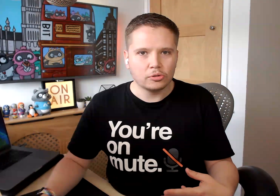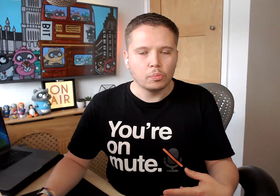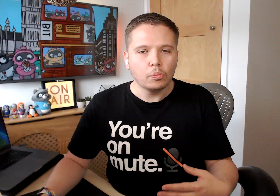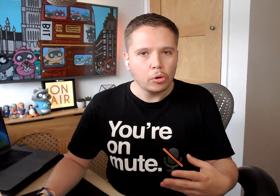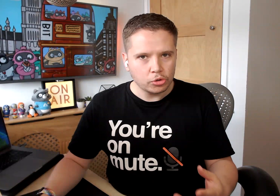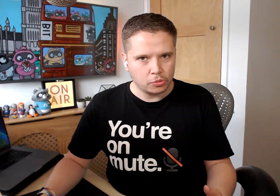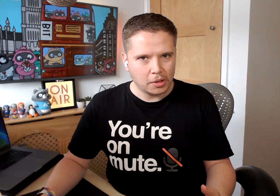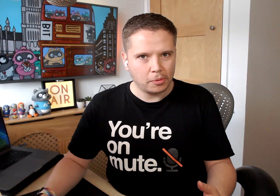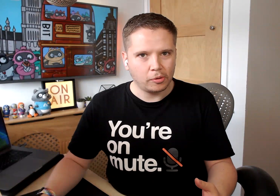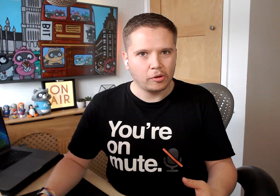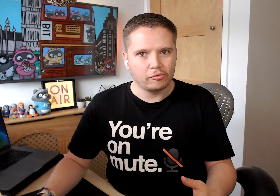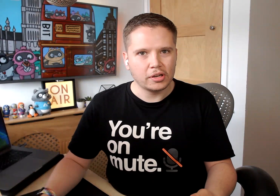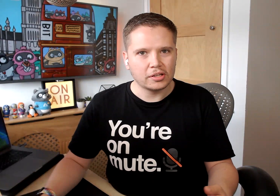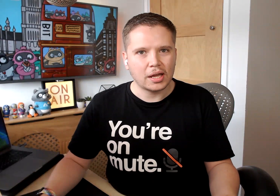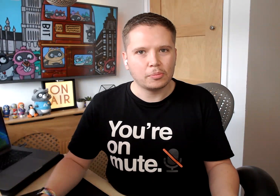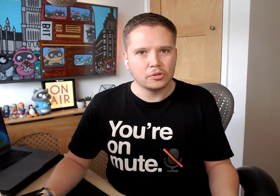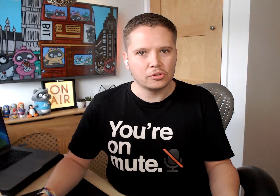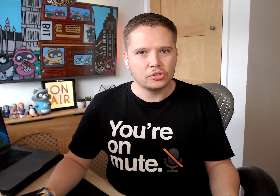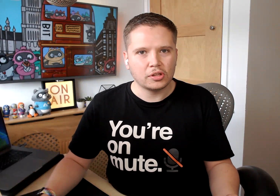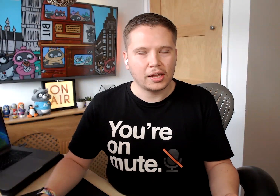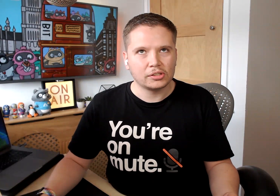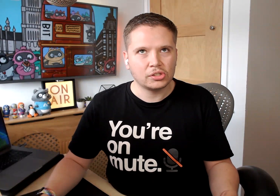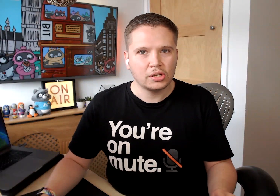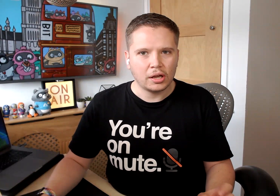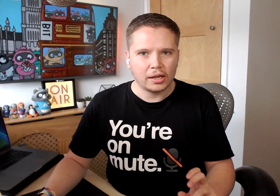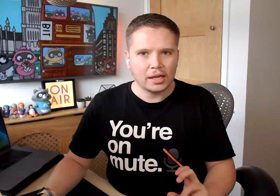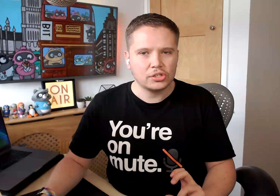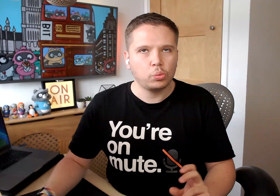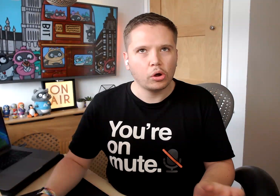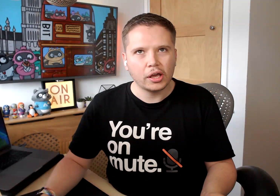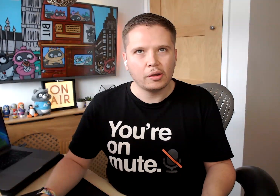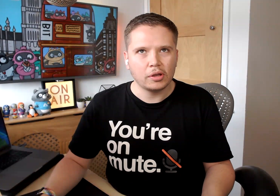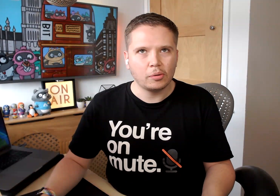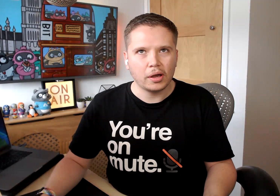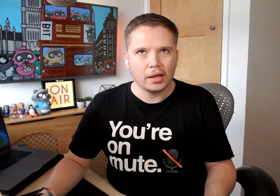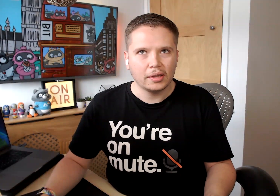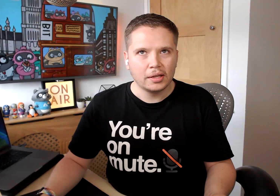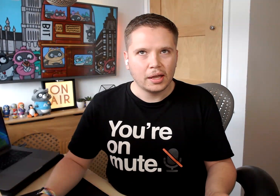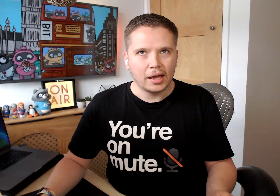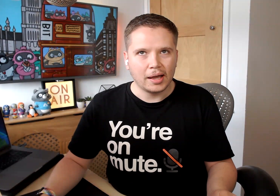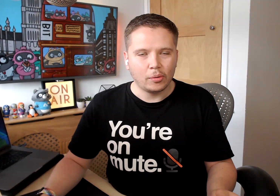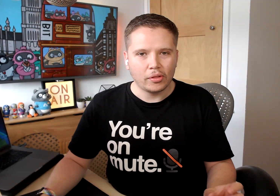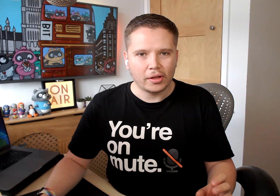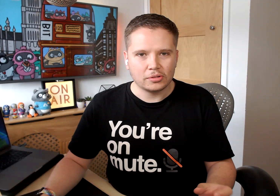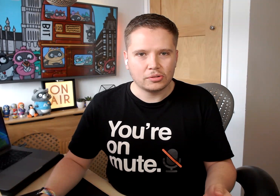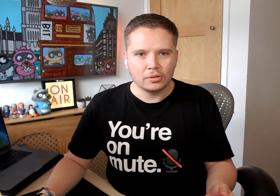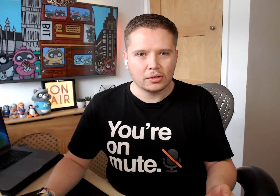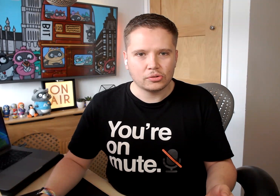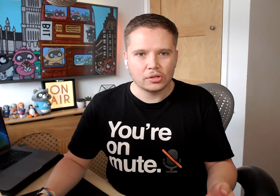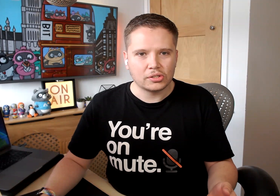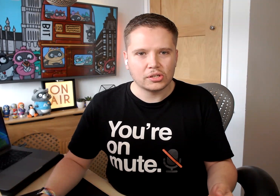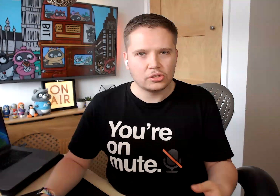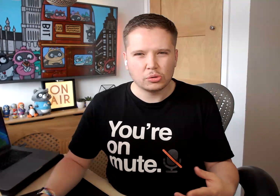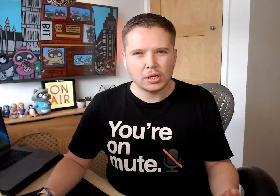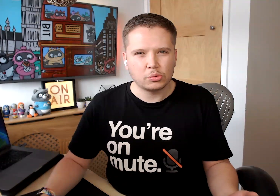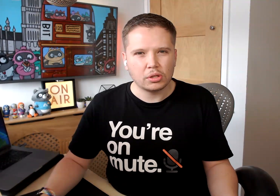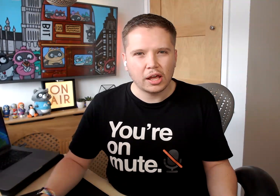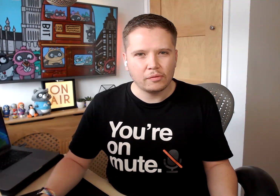most people have really adapted to that. I guess one area where that doesn't exist is sometimes with live